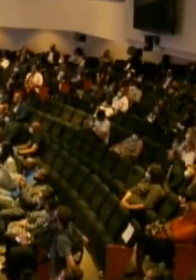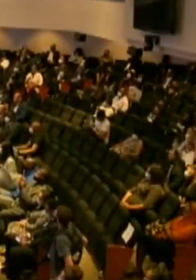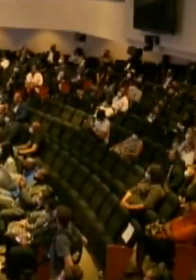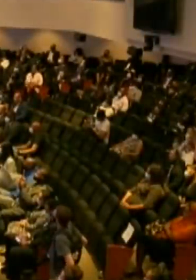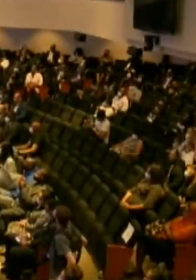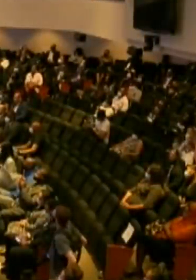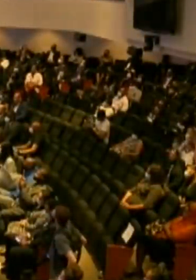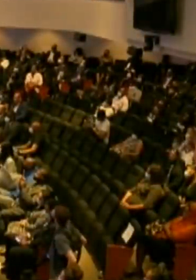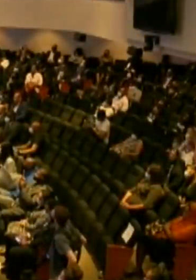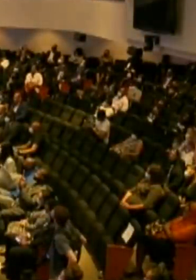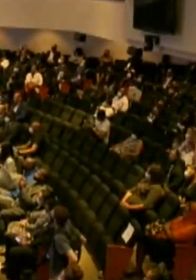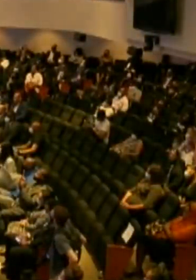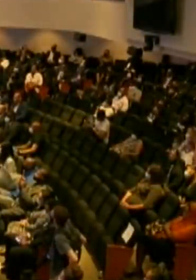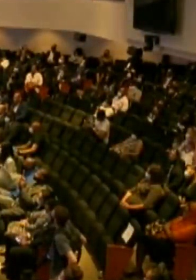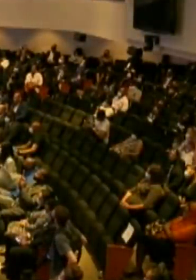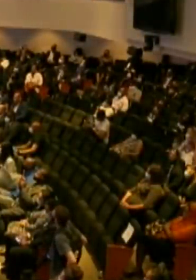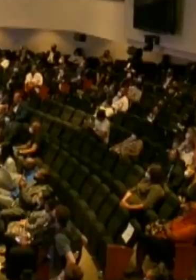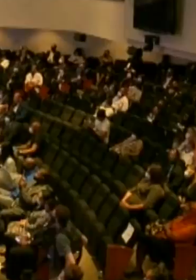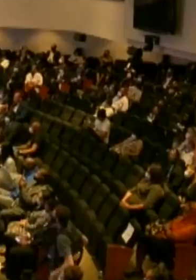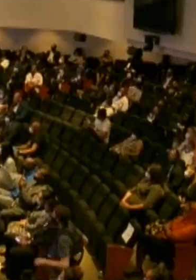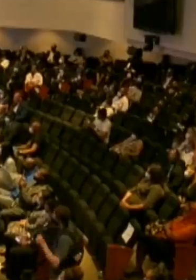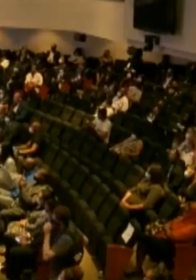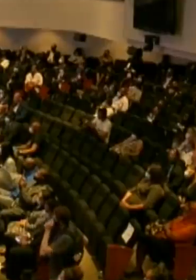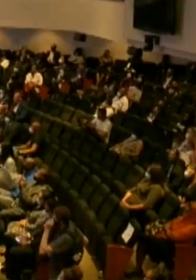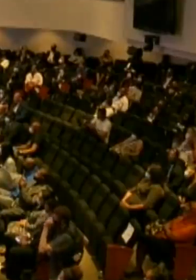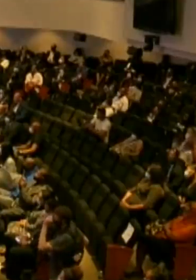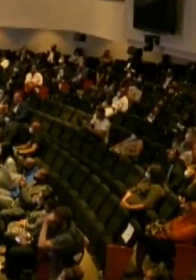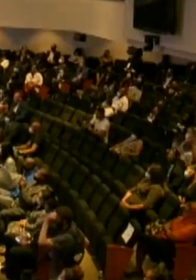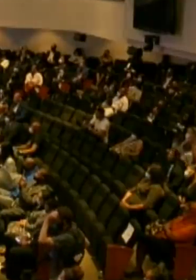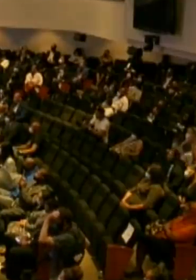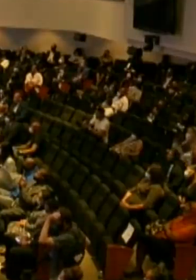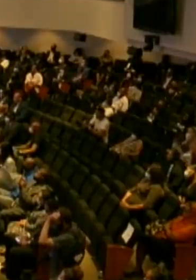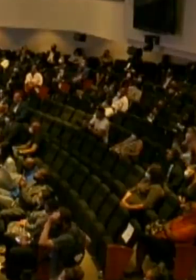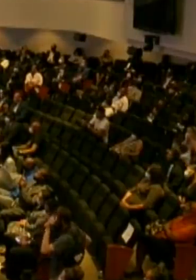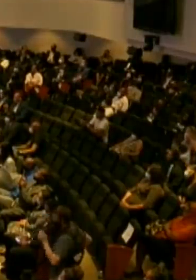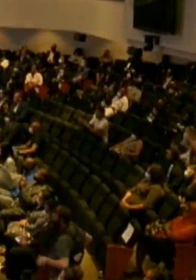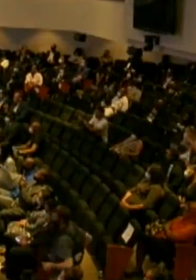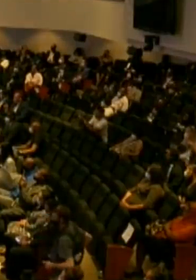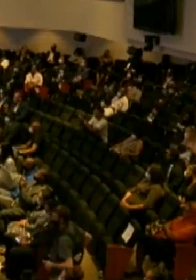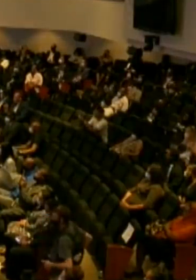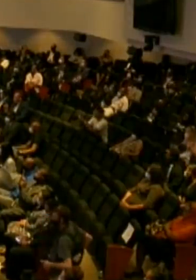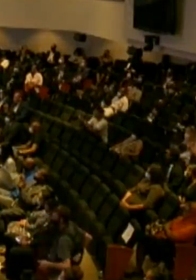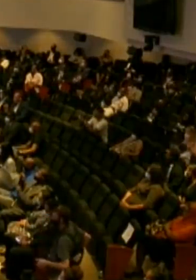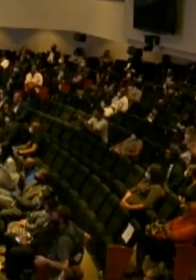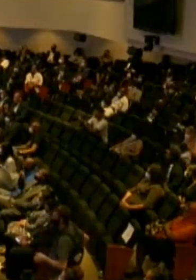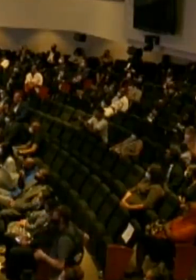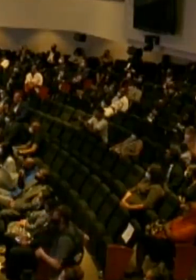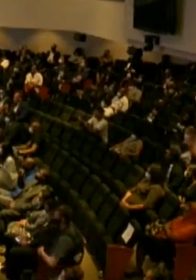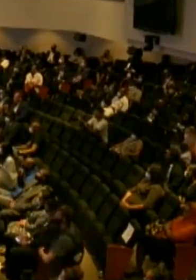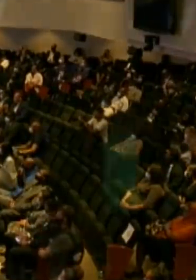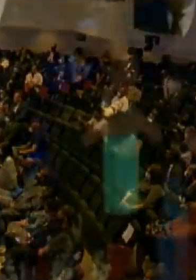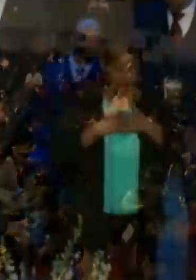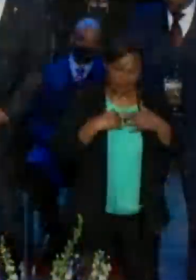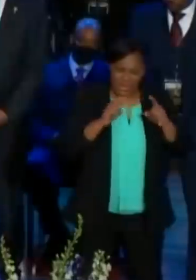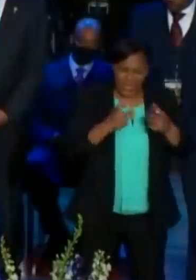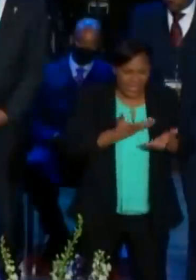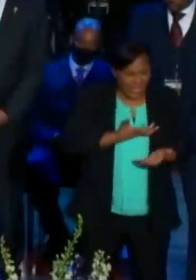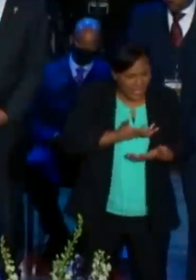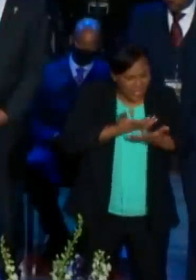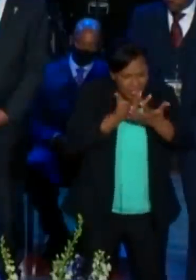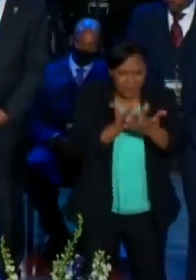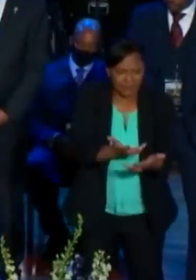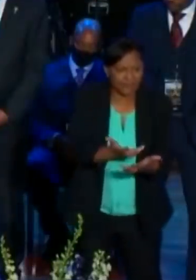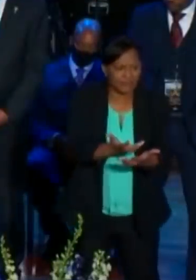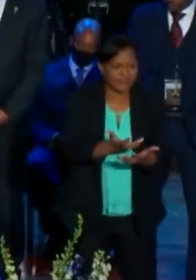them. You know, I'm just staying strong as I can because I need to get it out. I need to get it out. Everybody